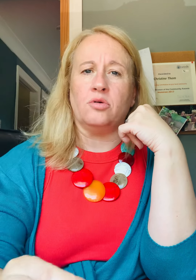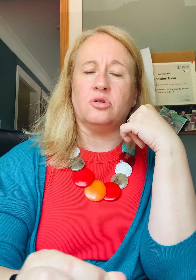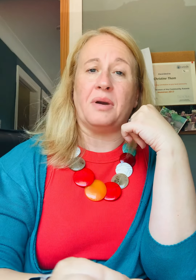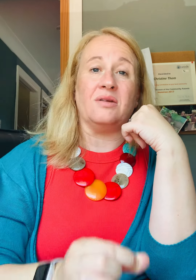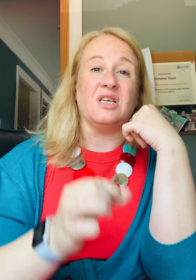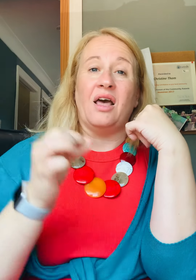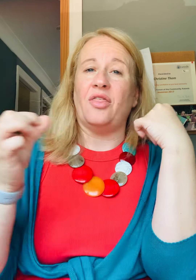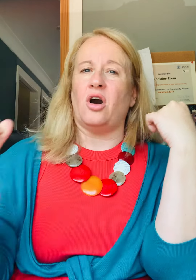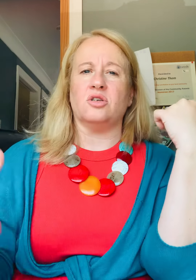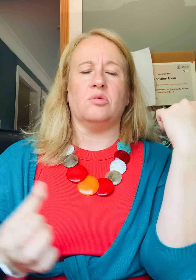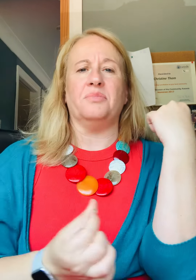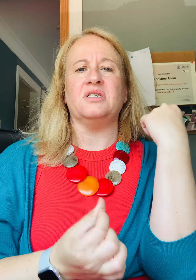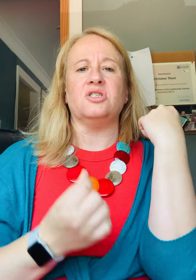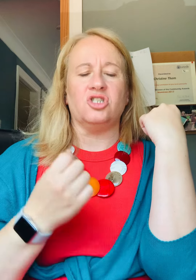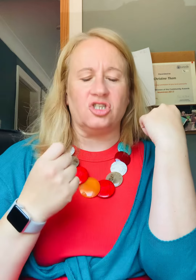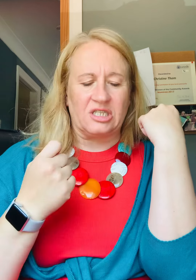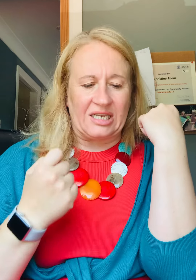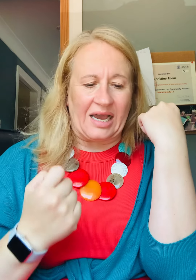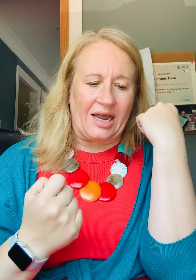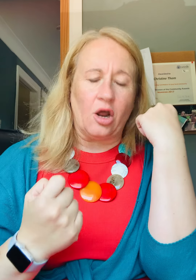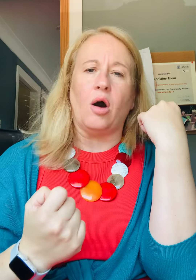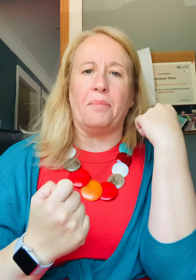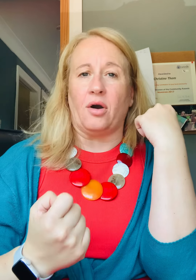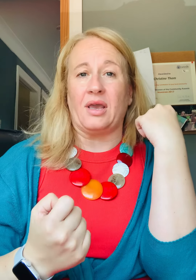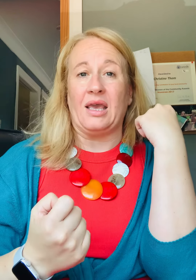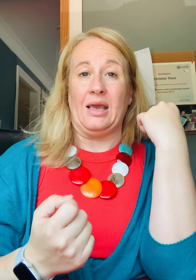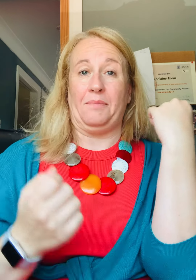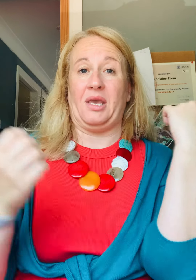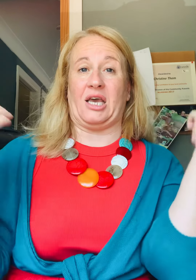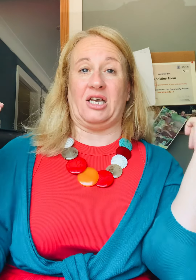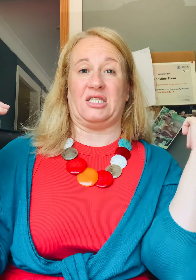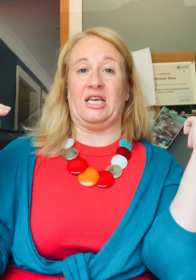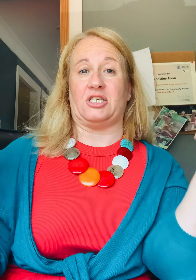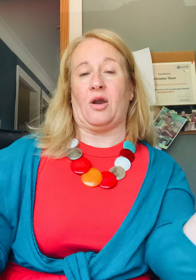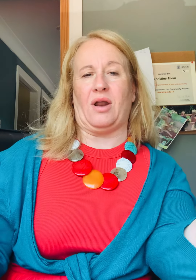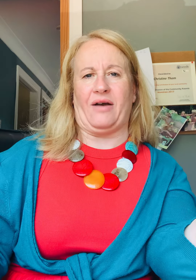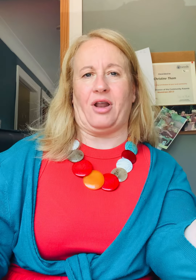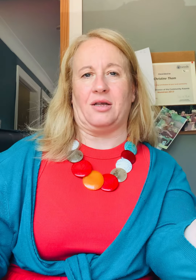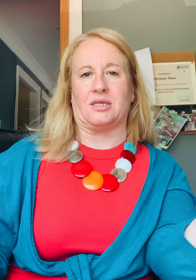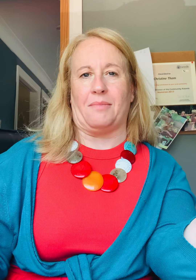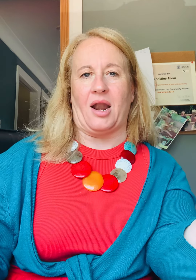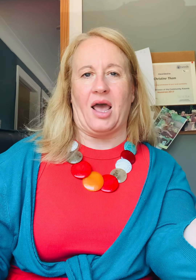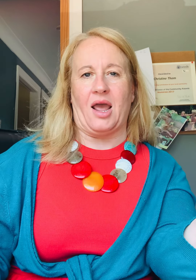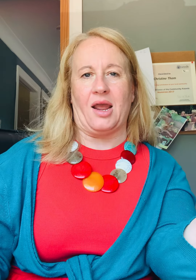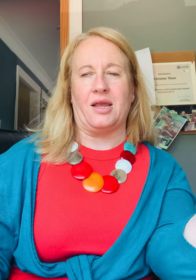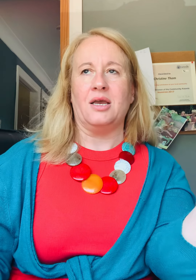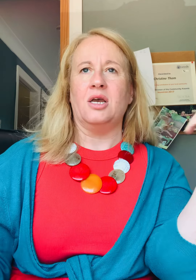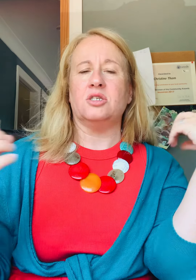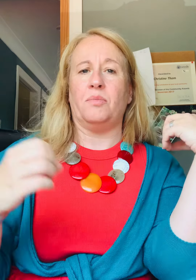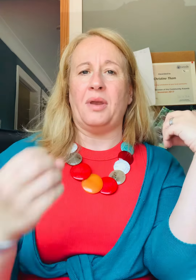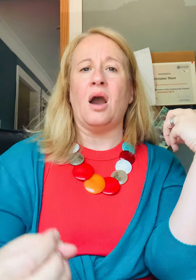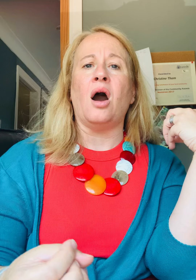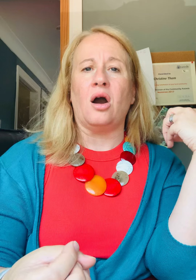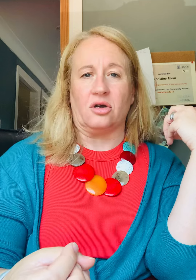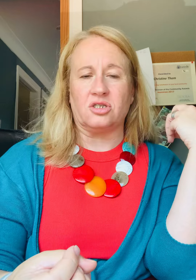hundred pounds that our small businesses just cannot pocket because they don't have lots of money. So be asked,